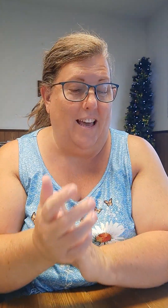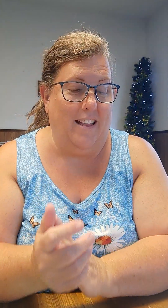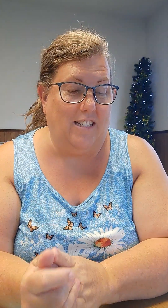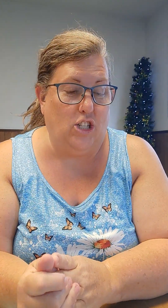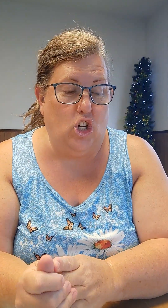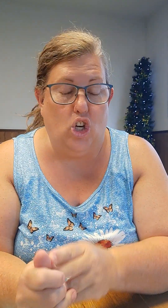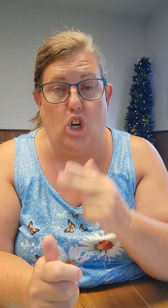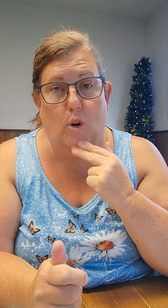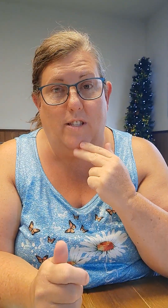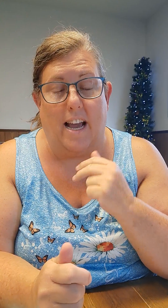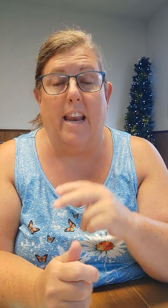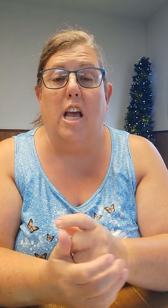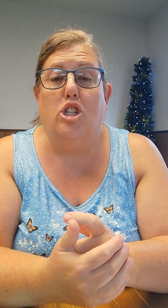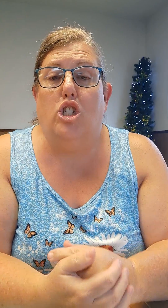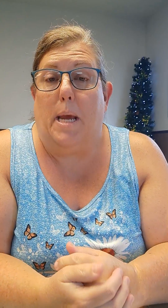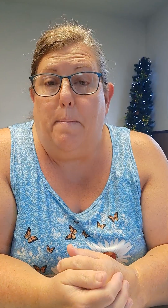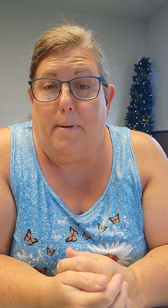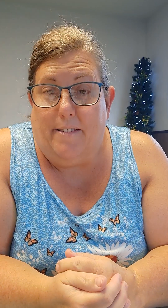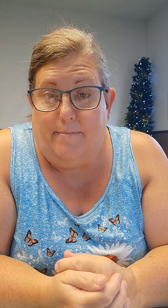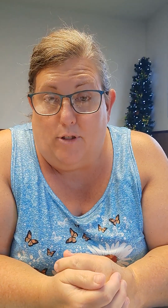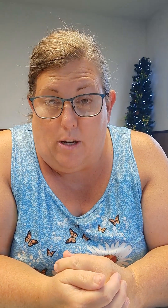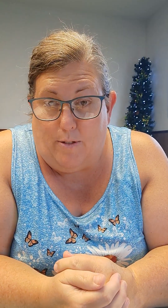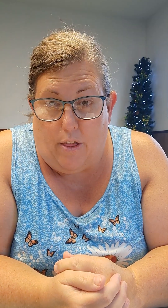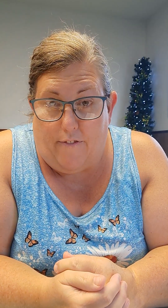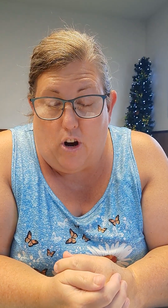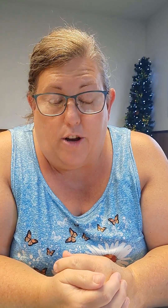That's a cute thing. Sheep. Sheep's on the farm.